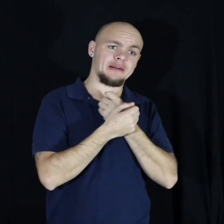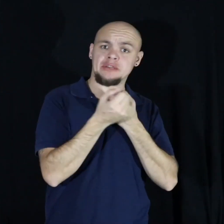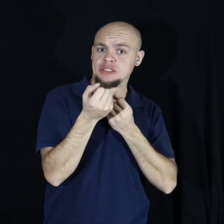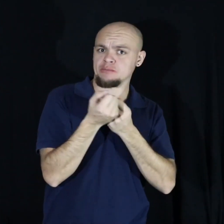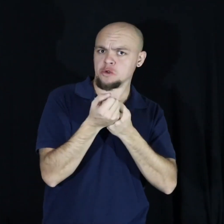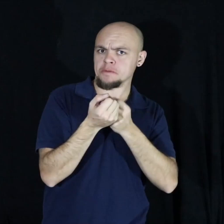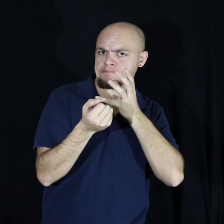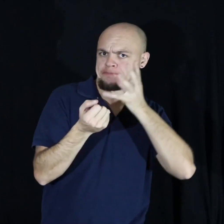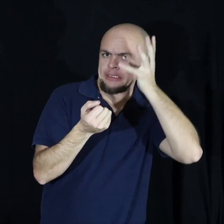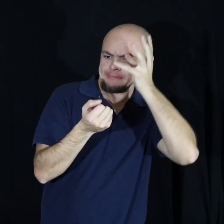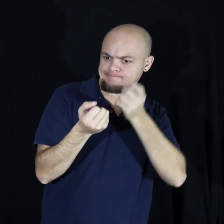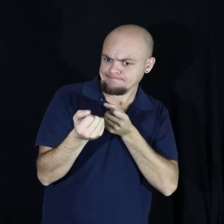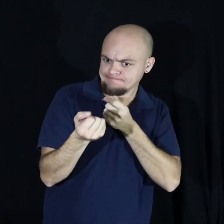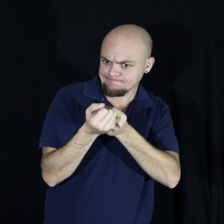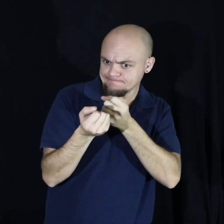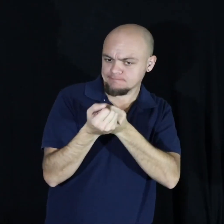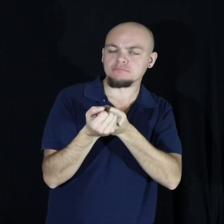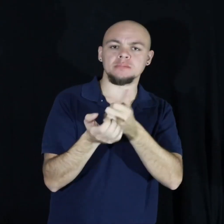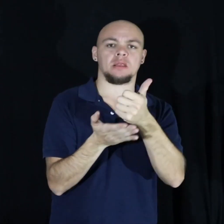really help